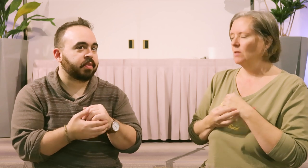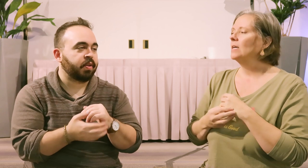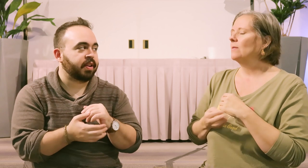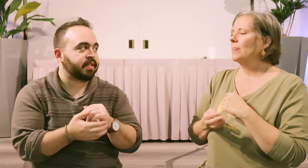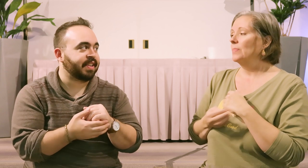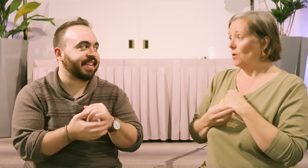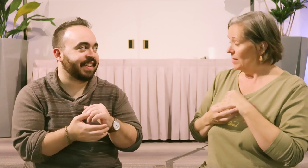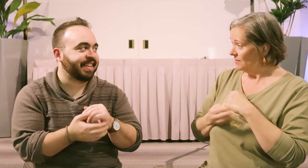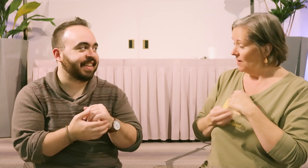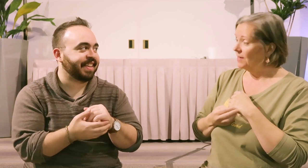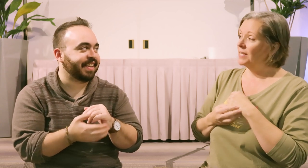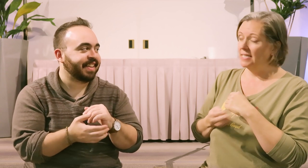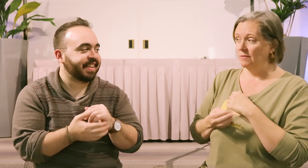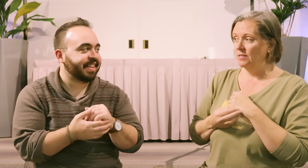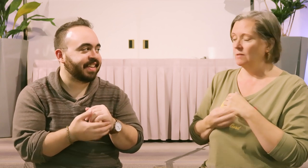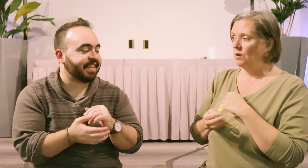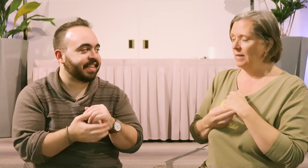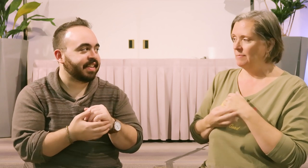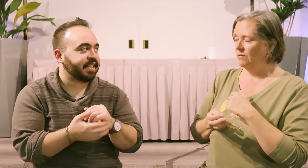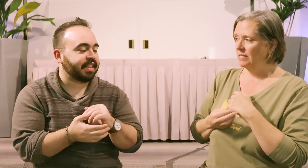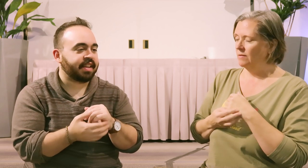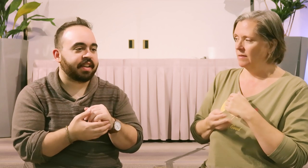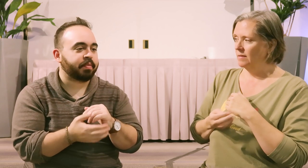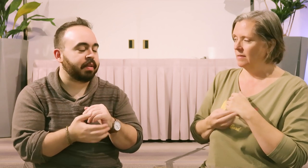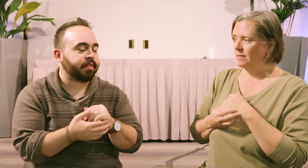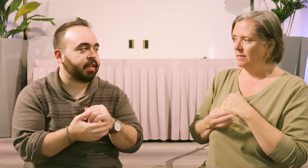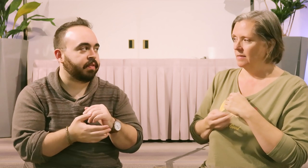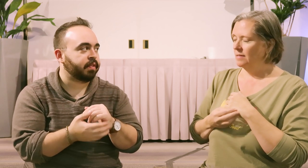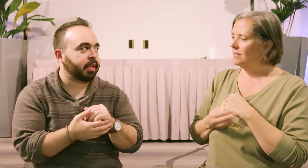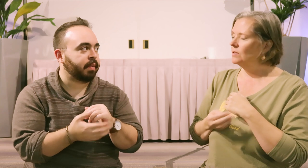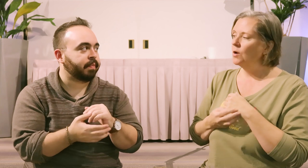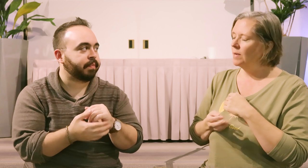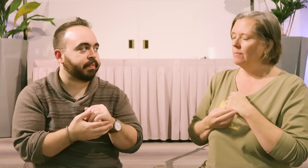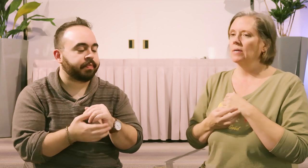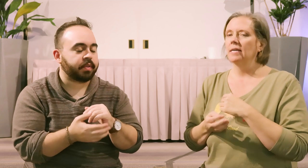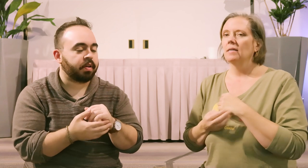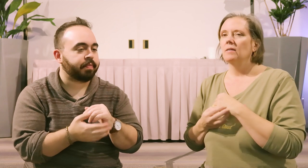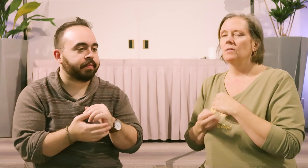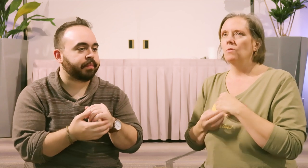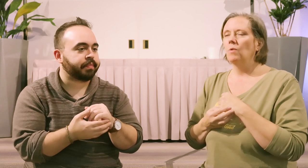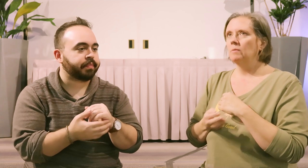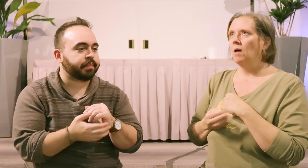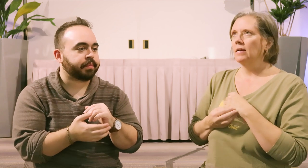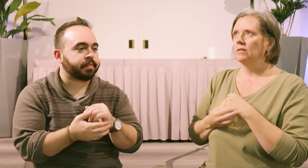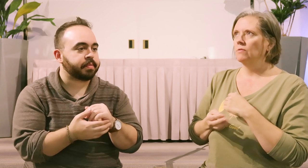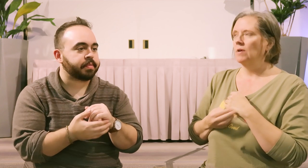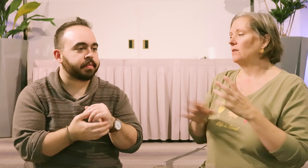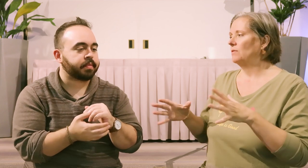No one's. No one's fault. Okay. There's no blame that you feel? I don't blame. I don't feel blame. Okay. No. So what's blocking you? I don't know